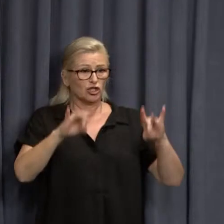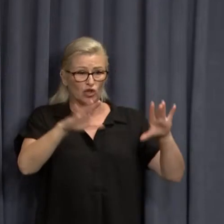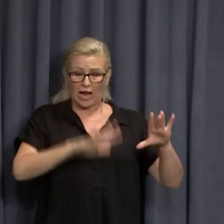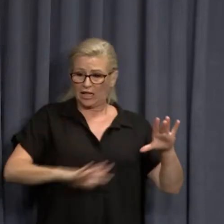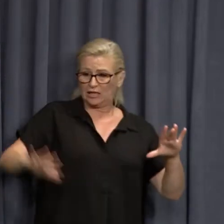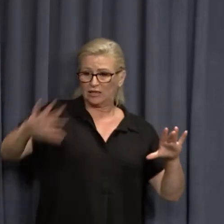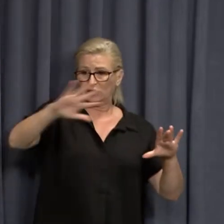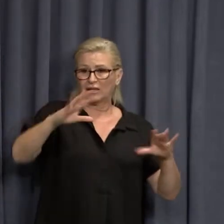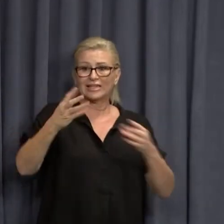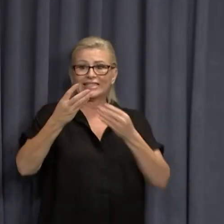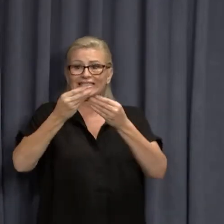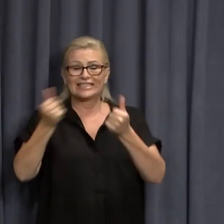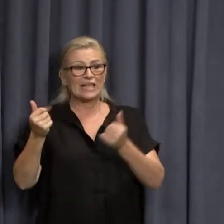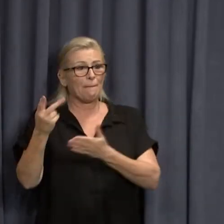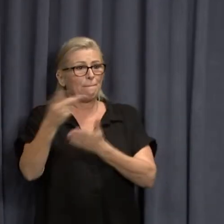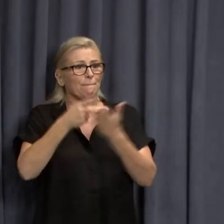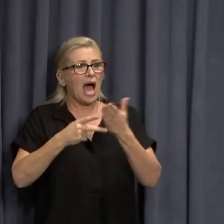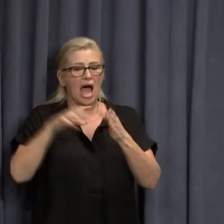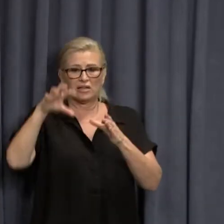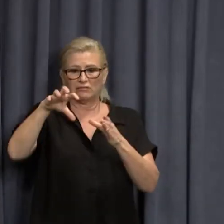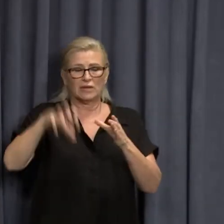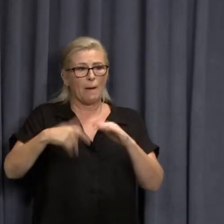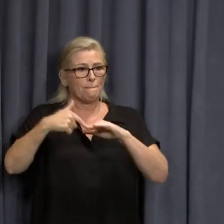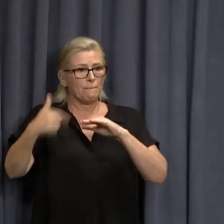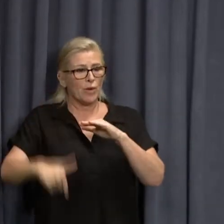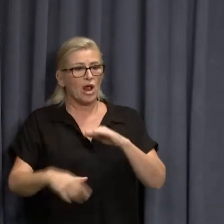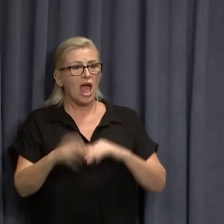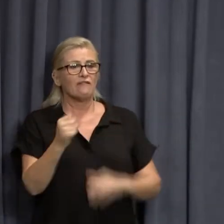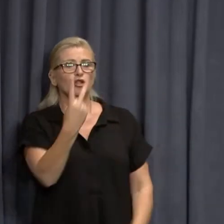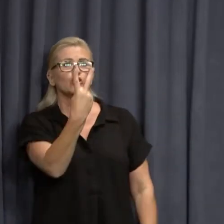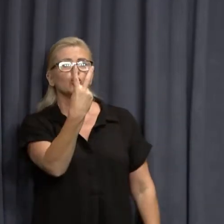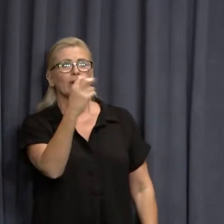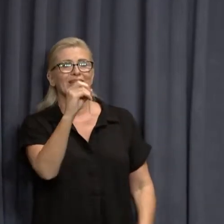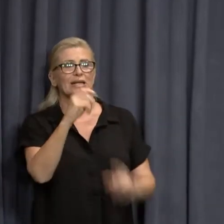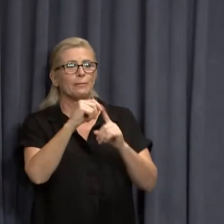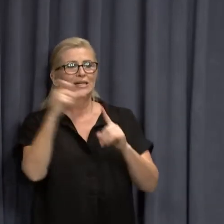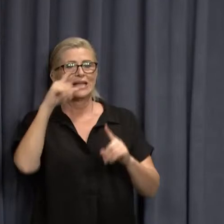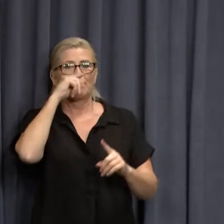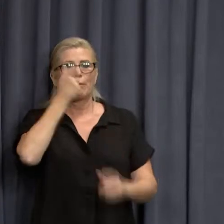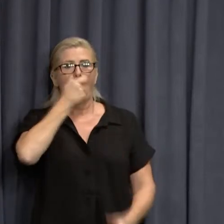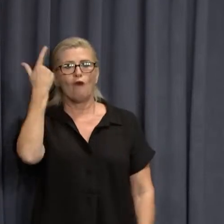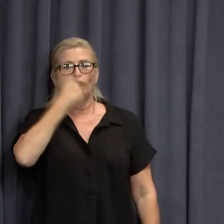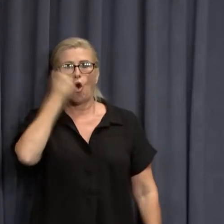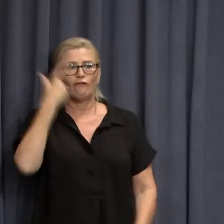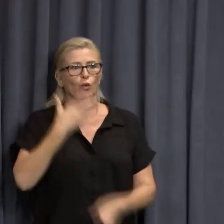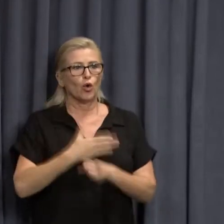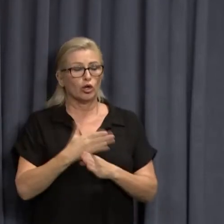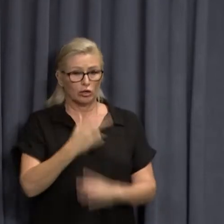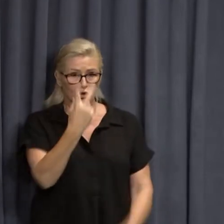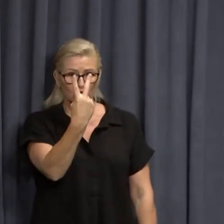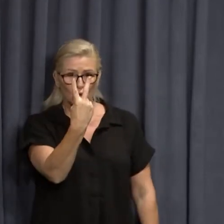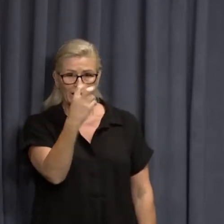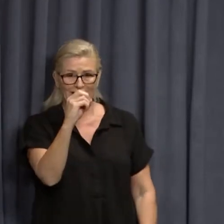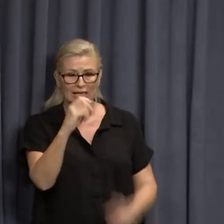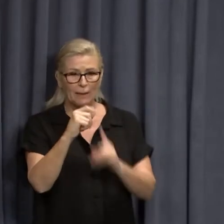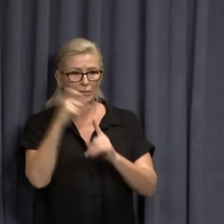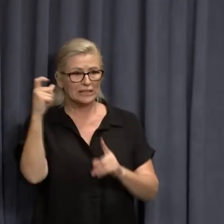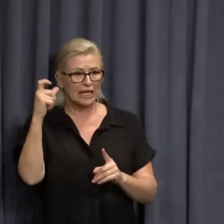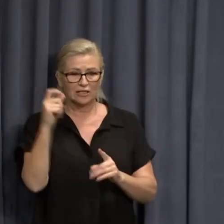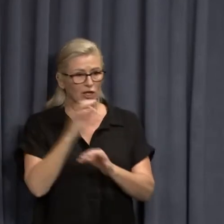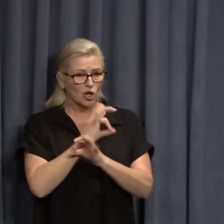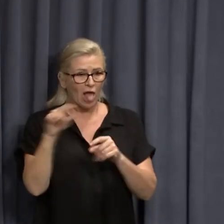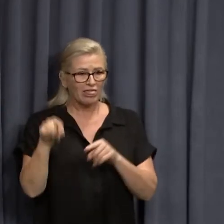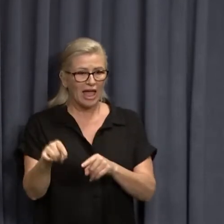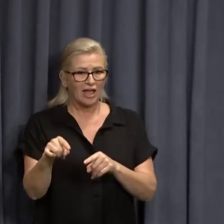in certain parts of the mining industry, they have 20% absenteeism at the moment. 20% of their workforce not there